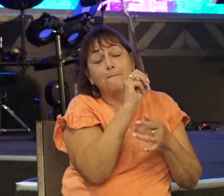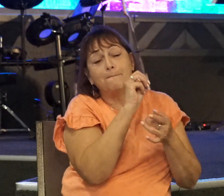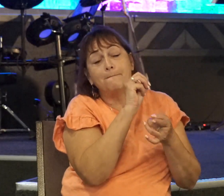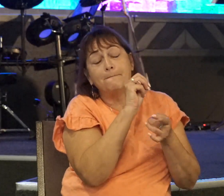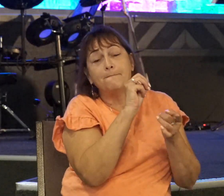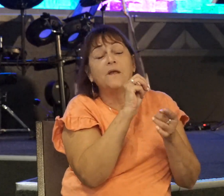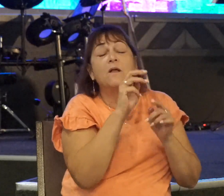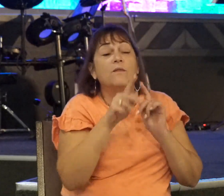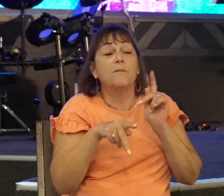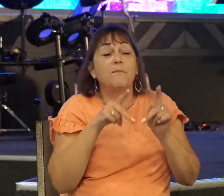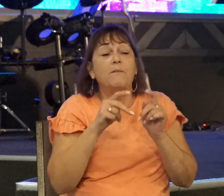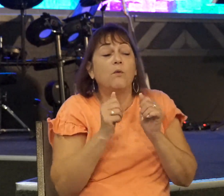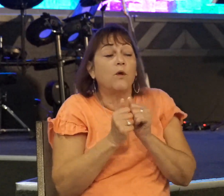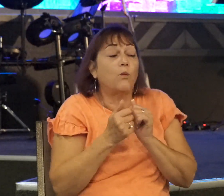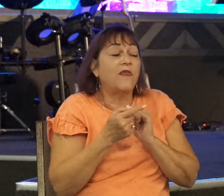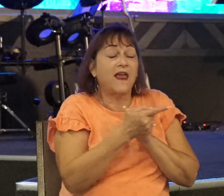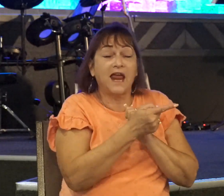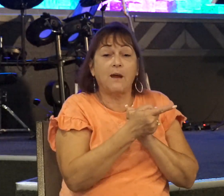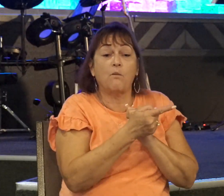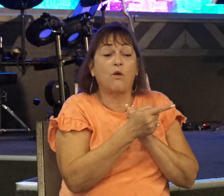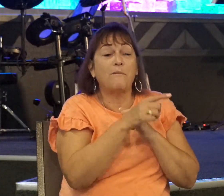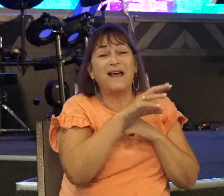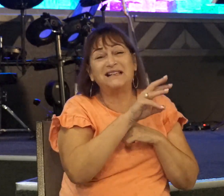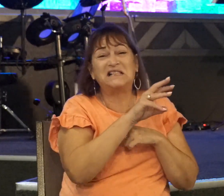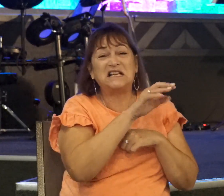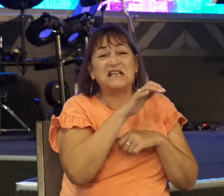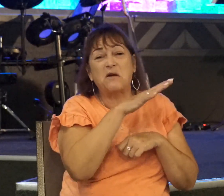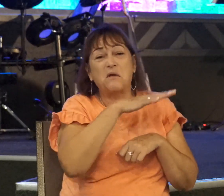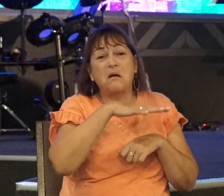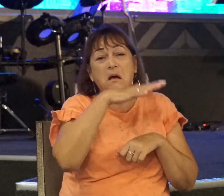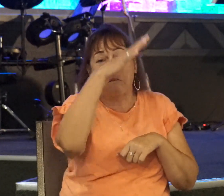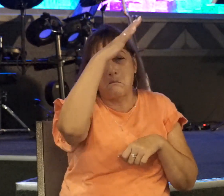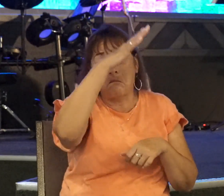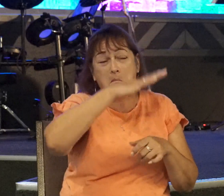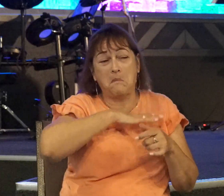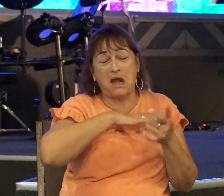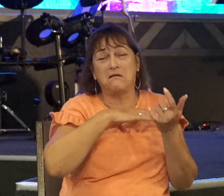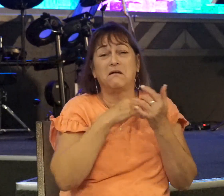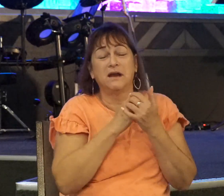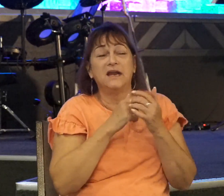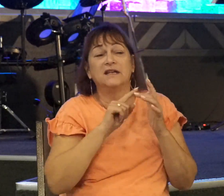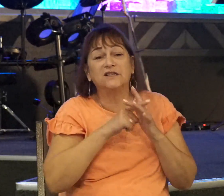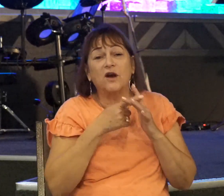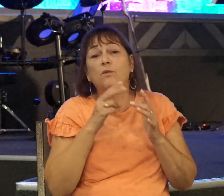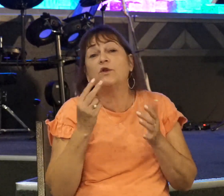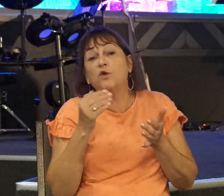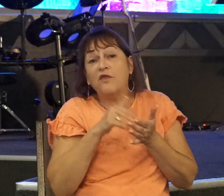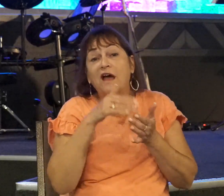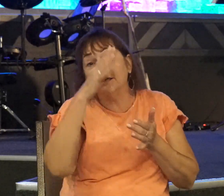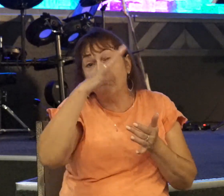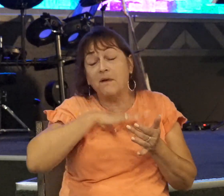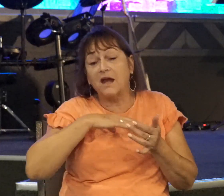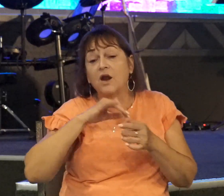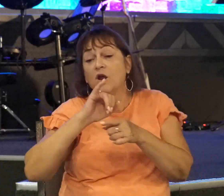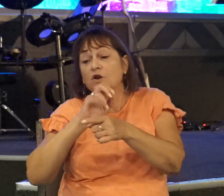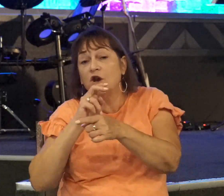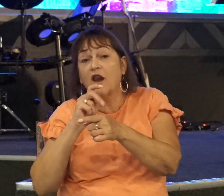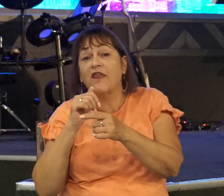people who were with him were about 600 men. So he started out with 2,000. Jonathan had 1,000. And